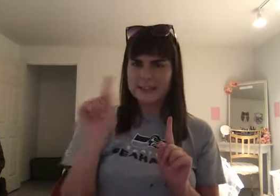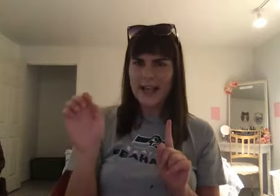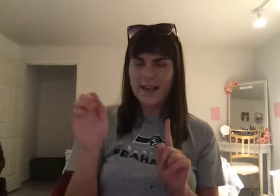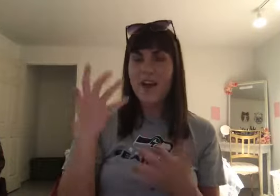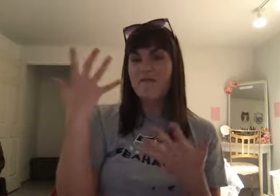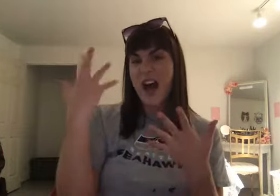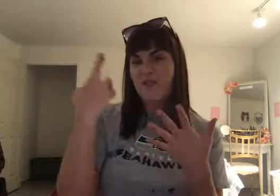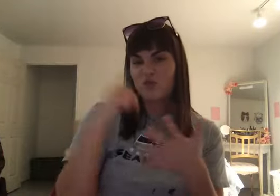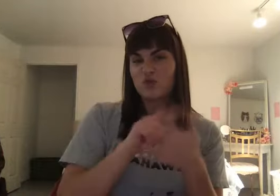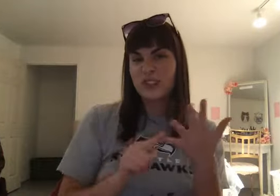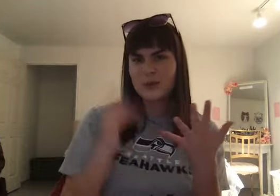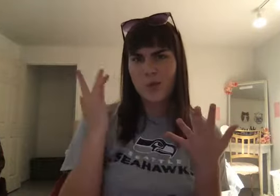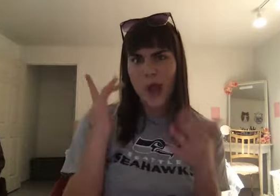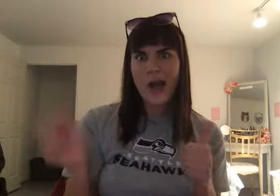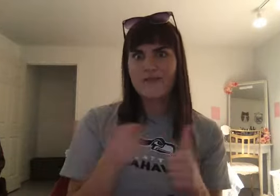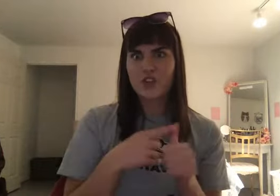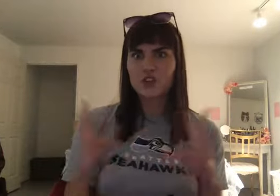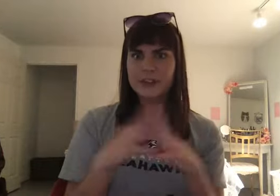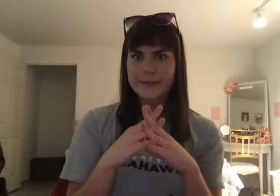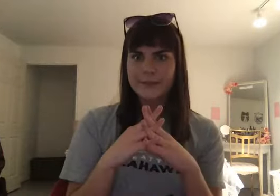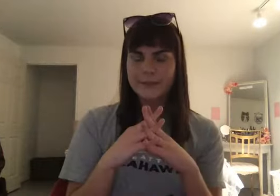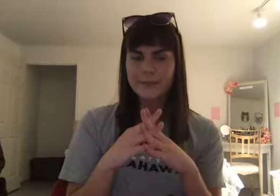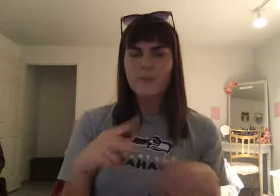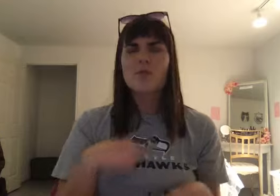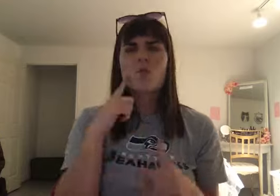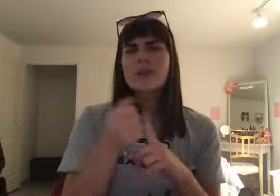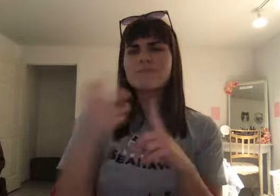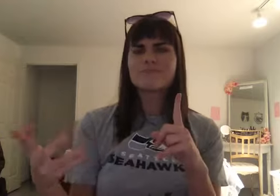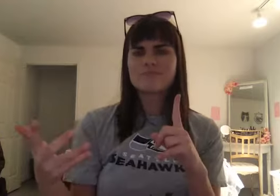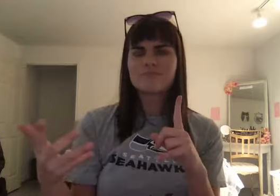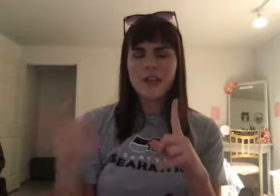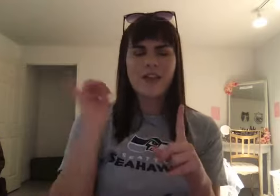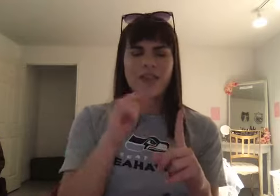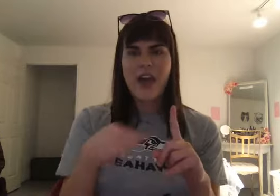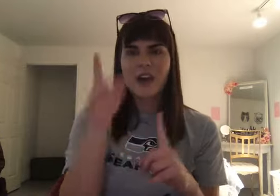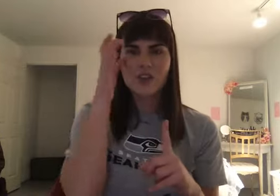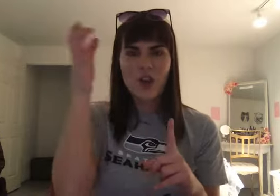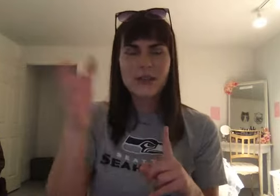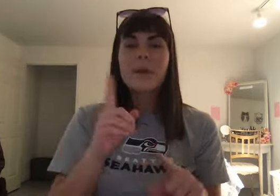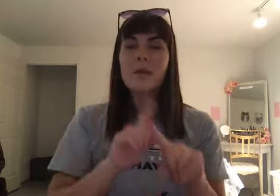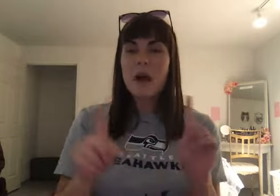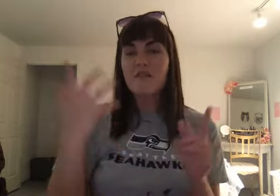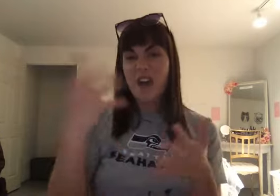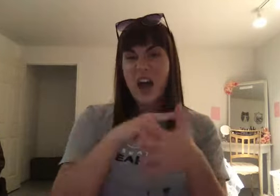why they are the first civilizations. And we're going to expand on these in this PowerPoint. But the five are advanced cities,